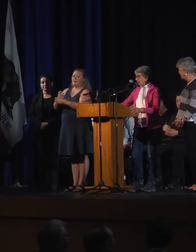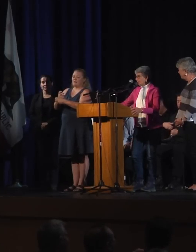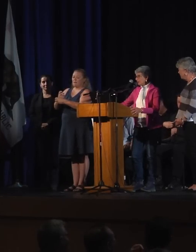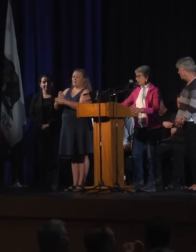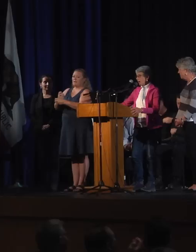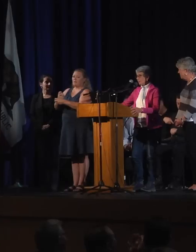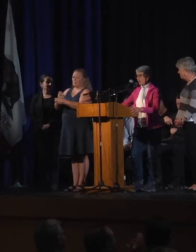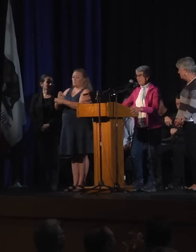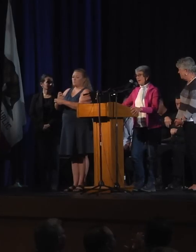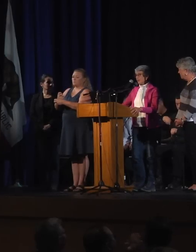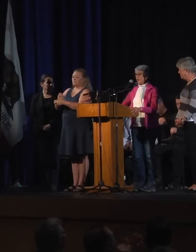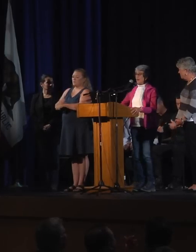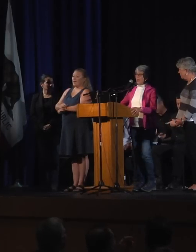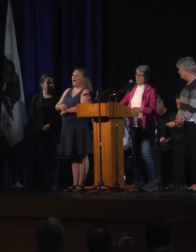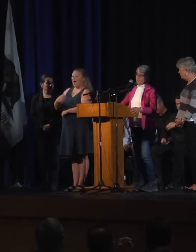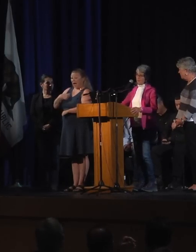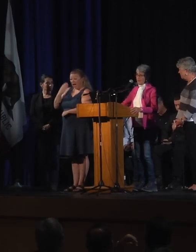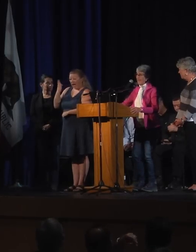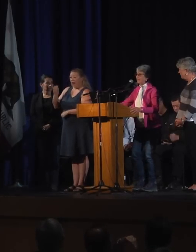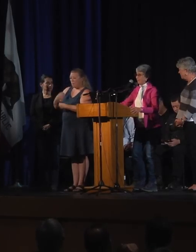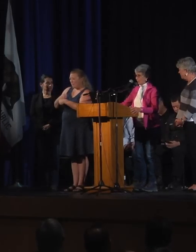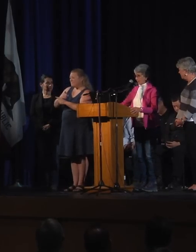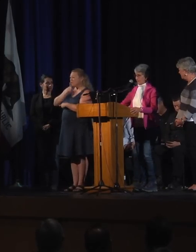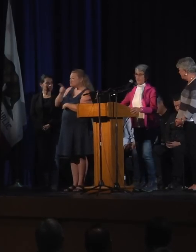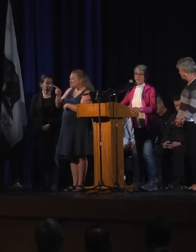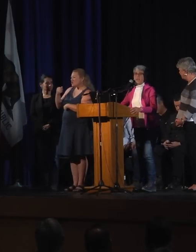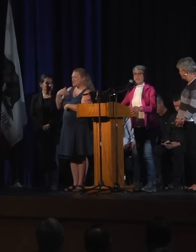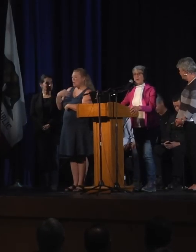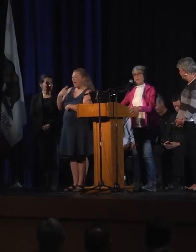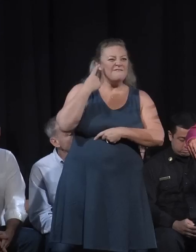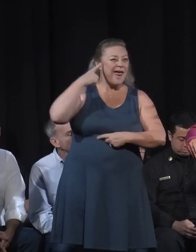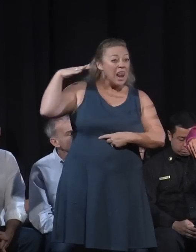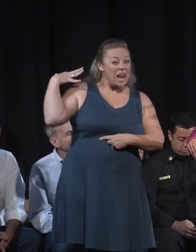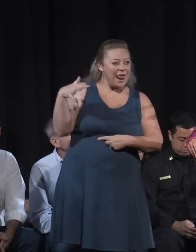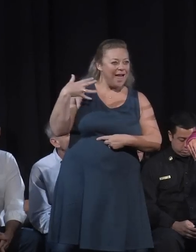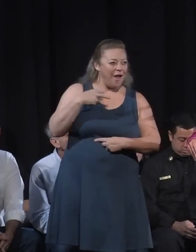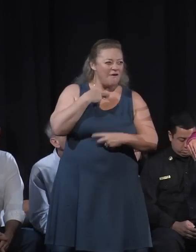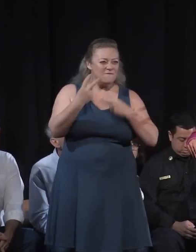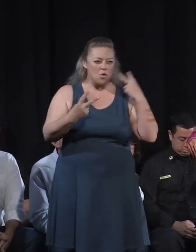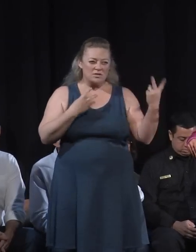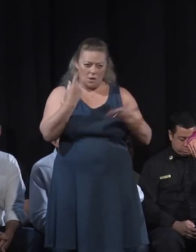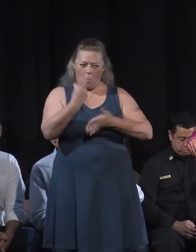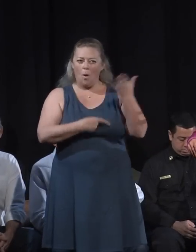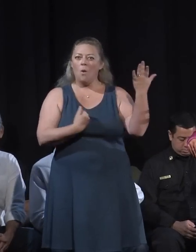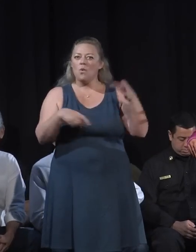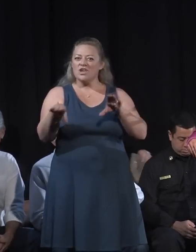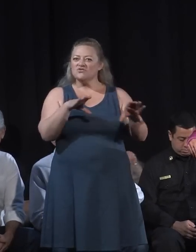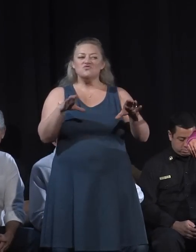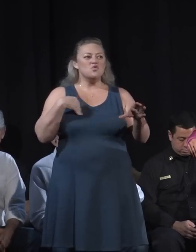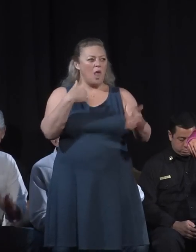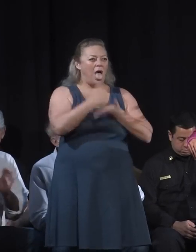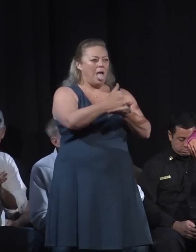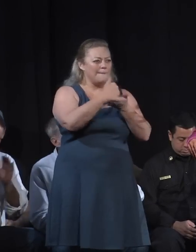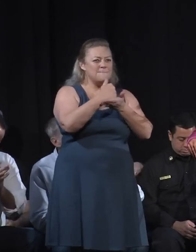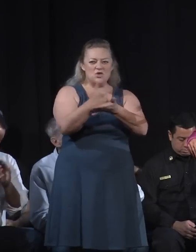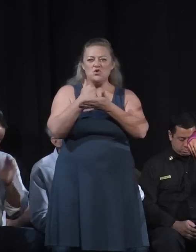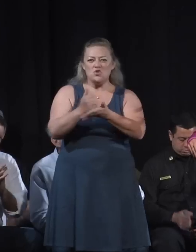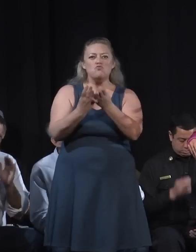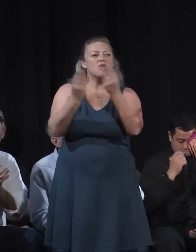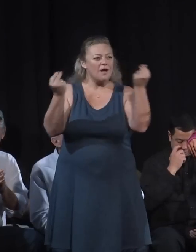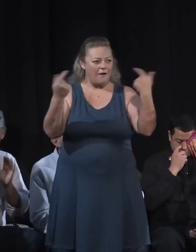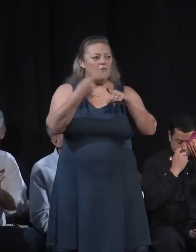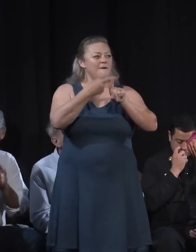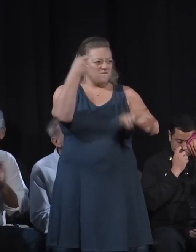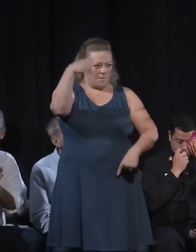So I'm going to make sure you have a very loud voice. And what we do to help you all recover from this